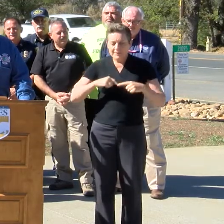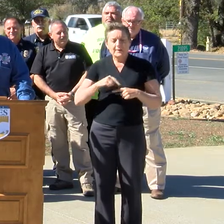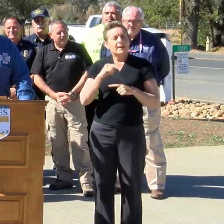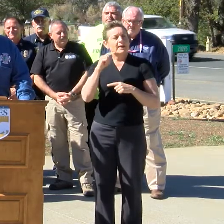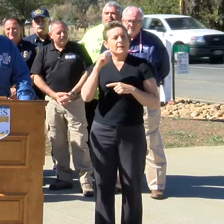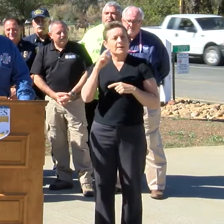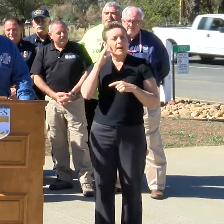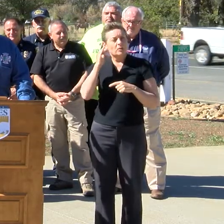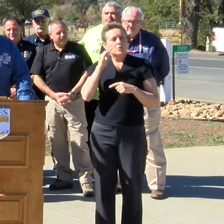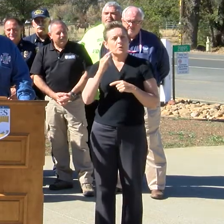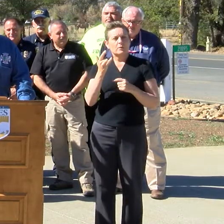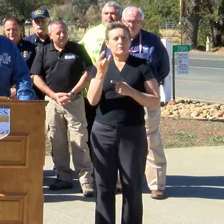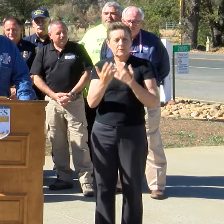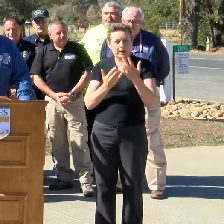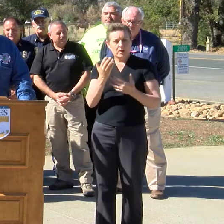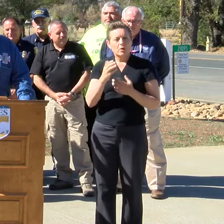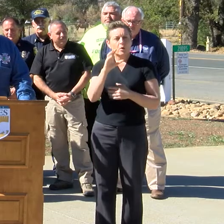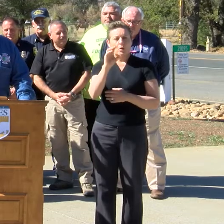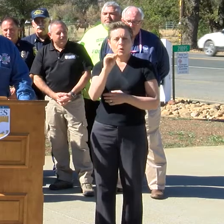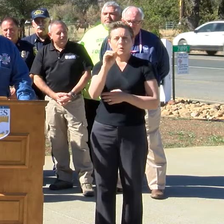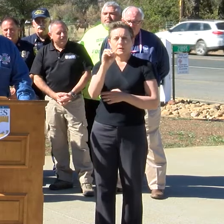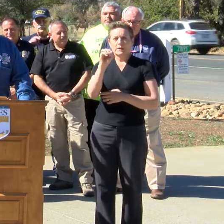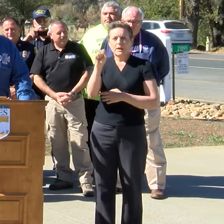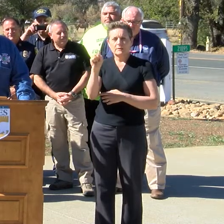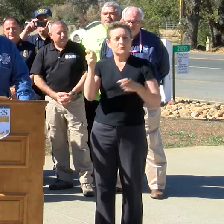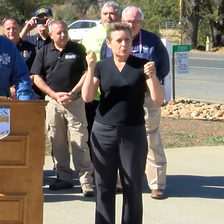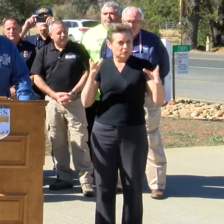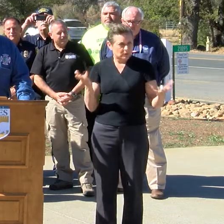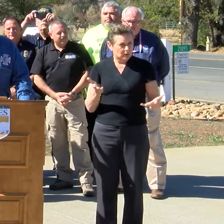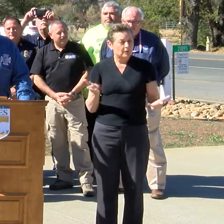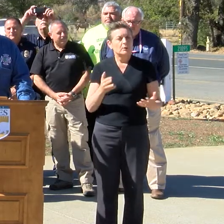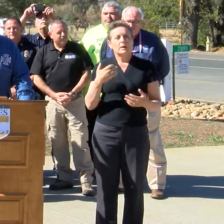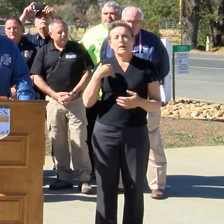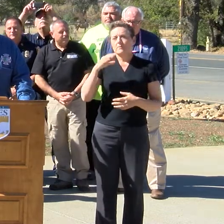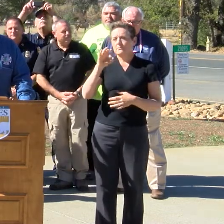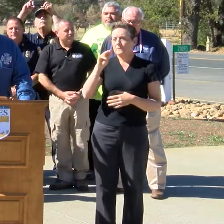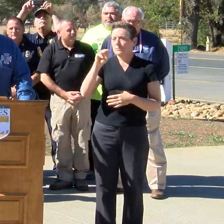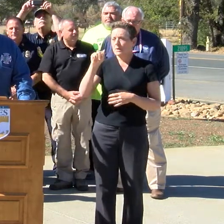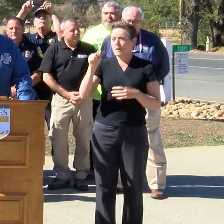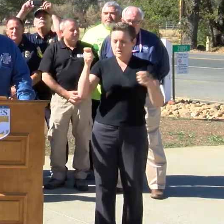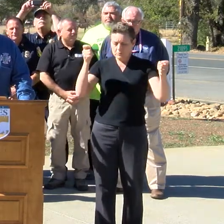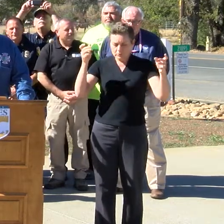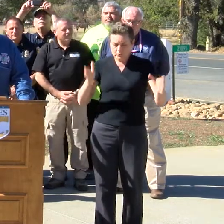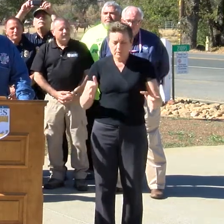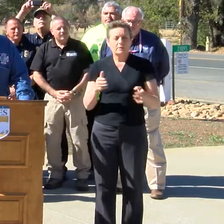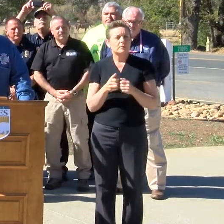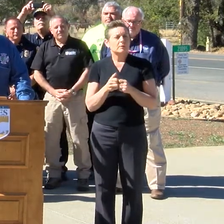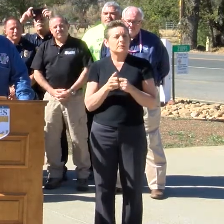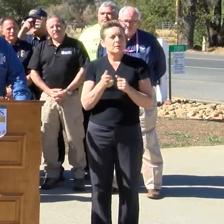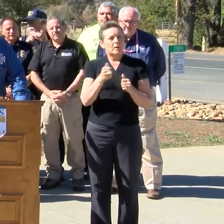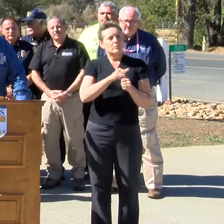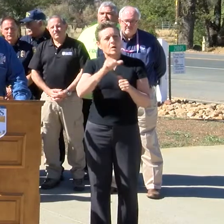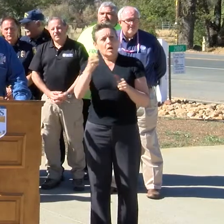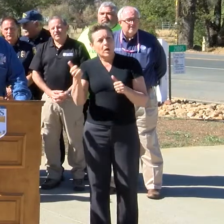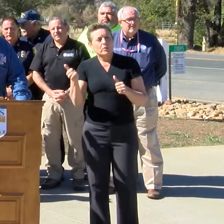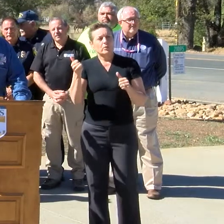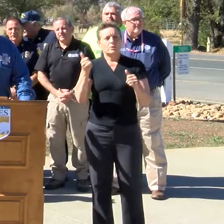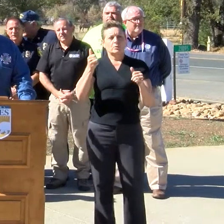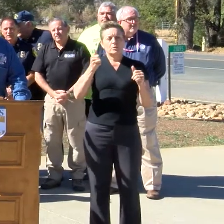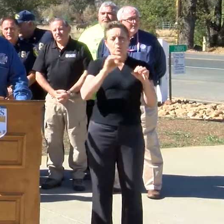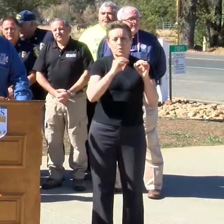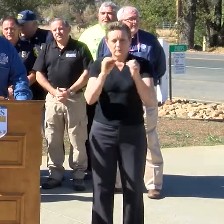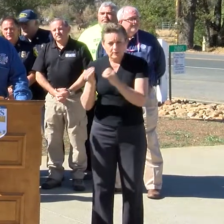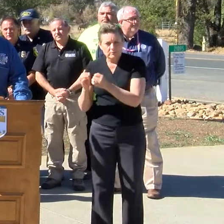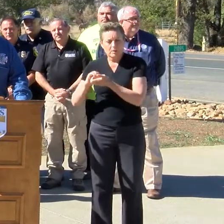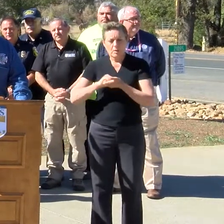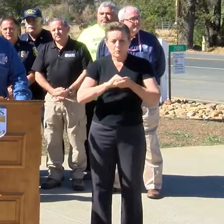FIRE. The OES director is here. We have the FEMA administrator and every other partner there possibly is, the Red